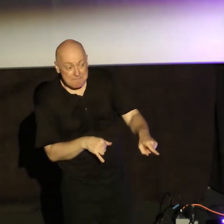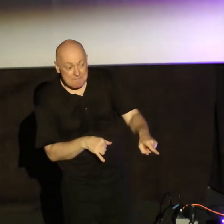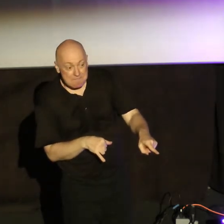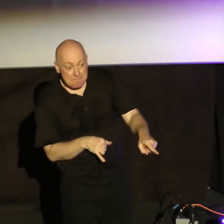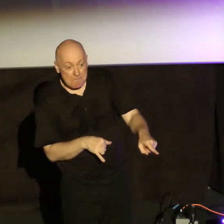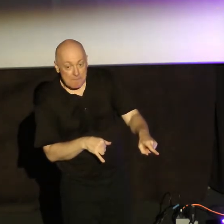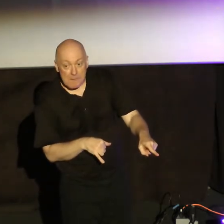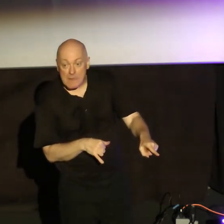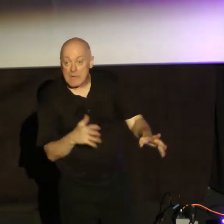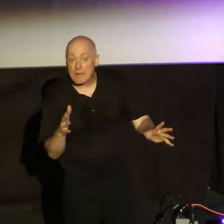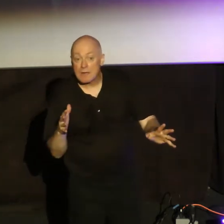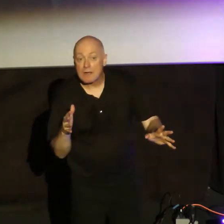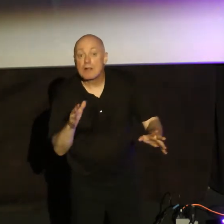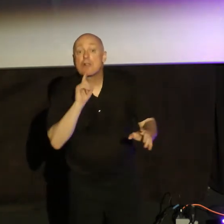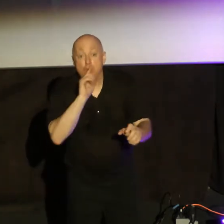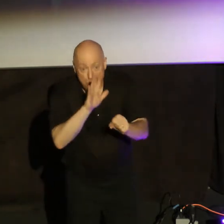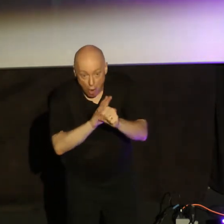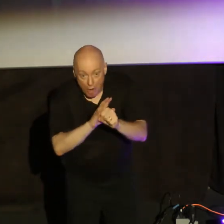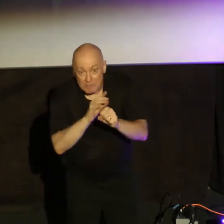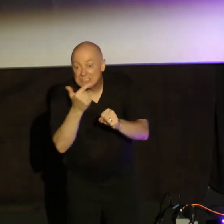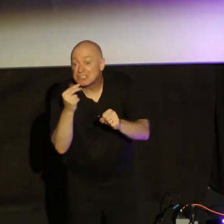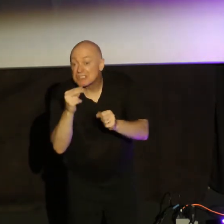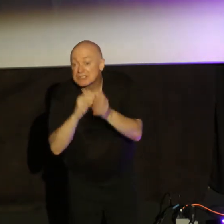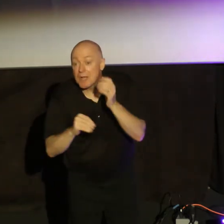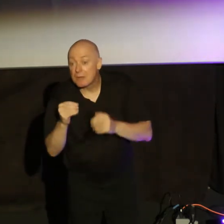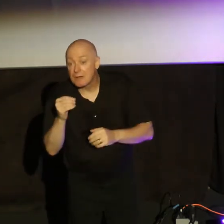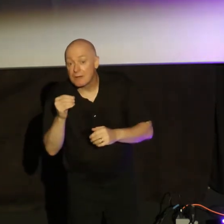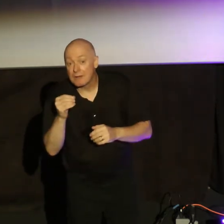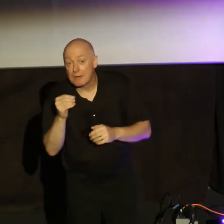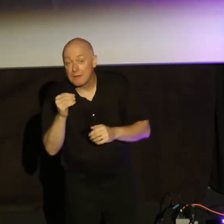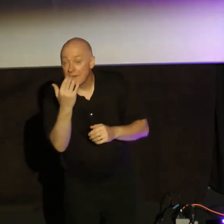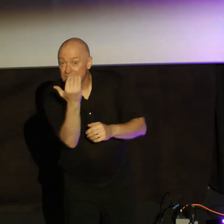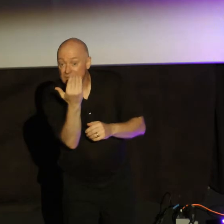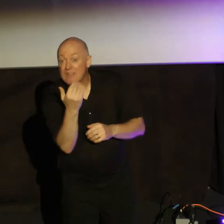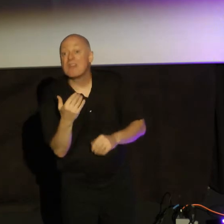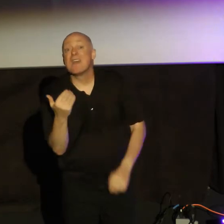Since the promise in Genesis 15, do you know that it took them 15 years to get pregnant?